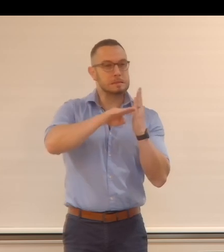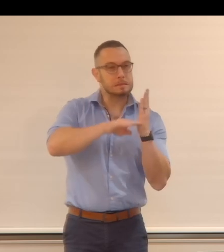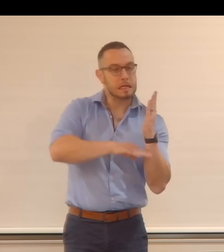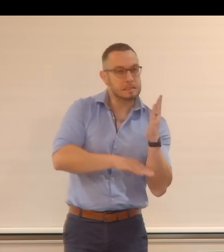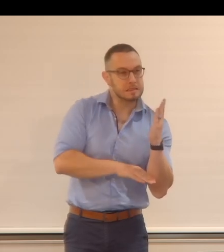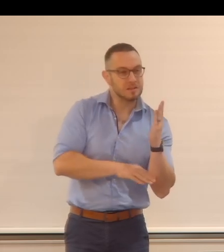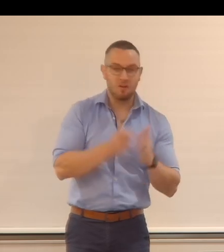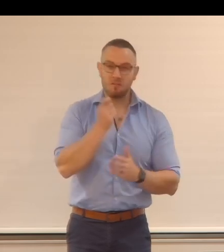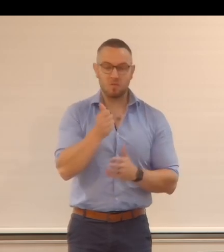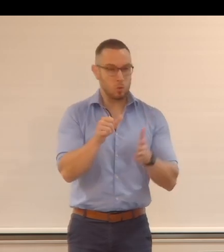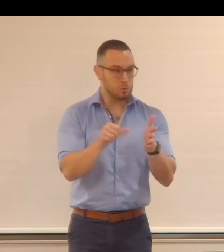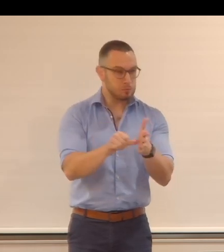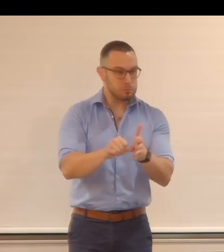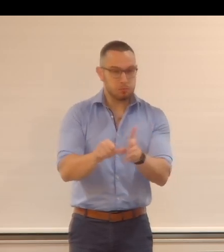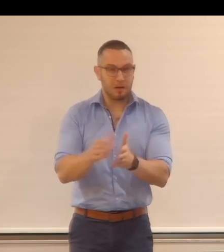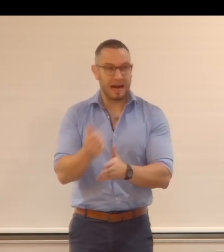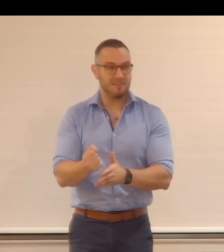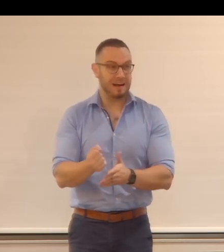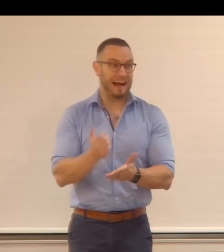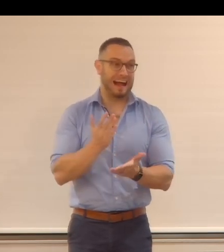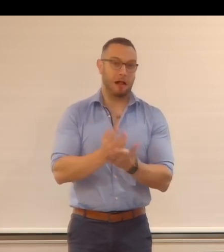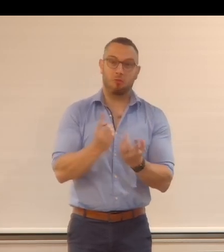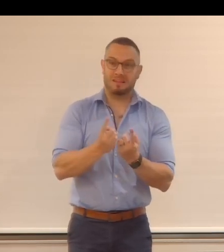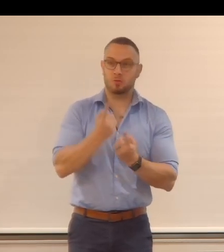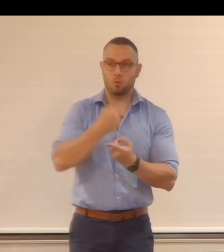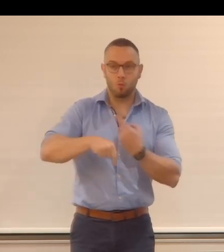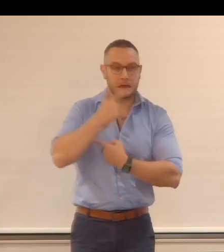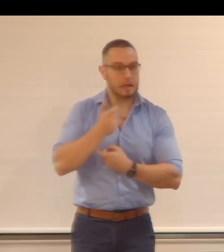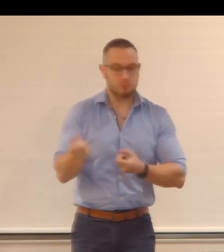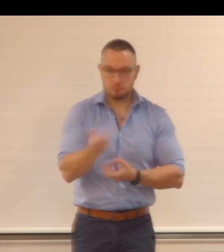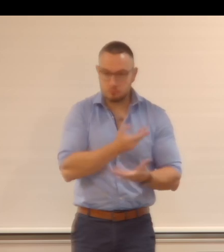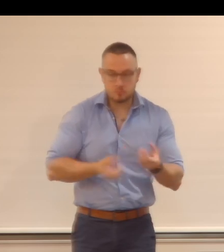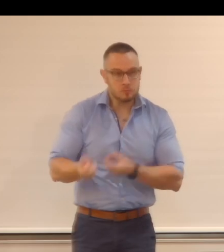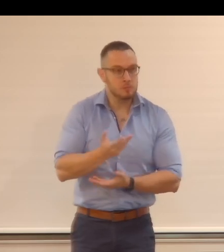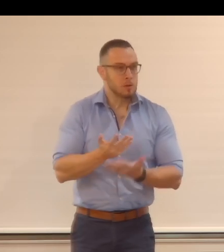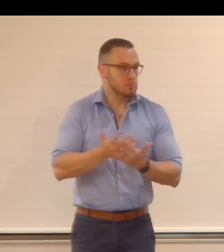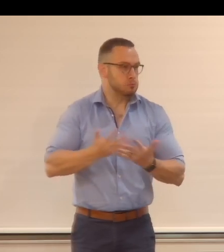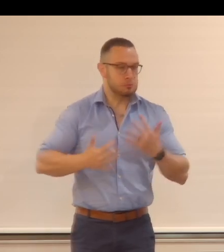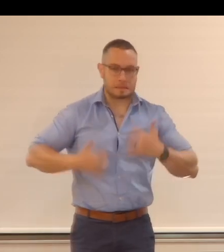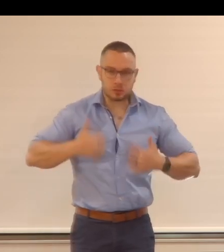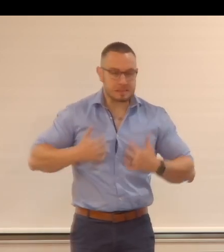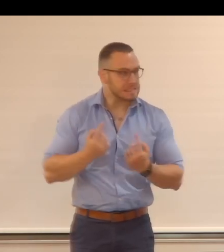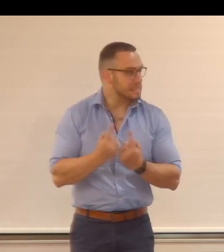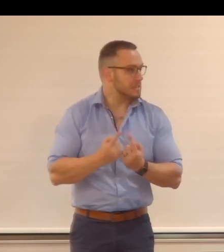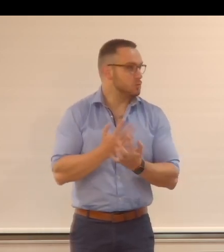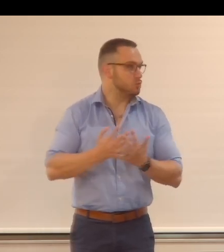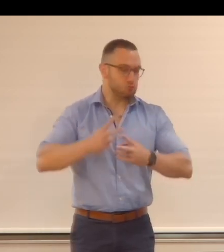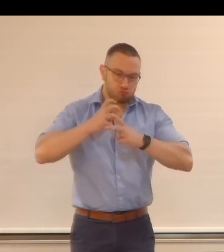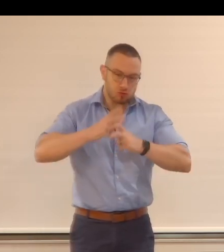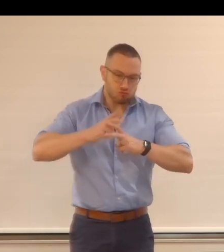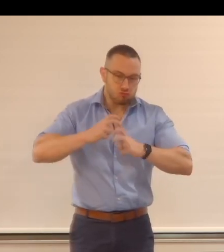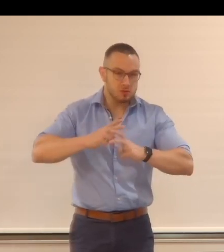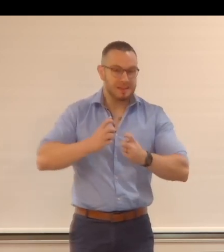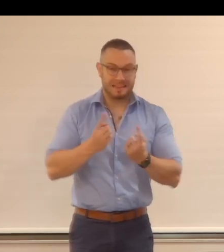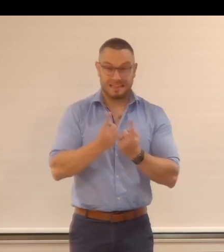huge discrepancies, and there's actually a lot that we can exchange on. So many, many interesting points, so many research to be conducted, so many